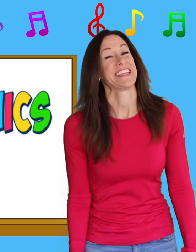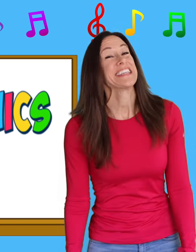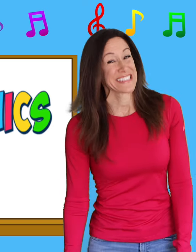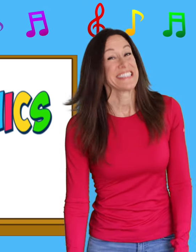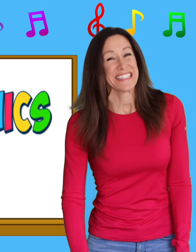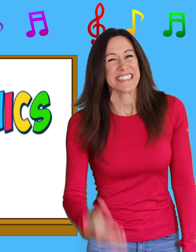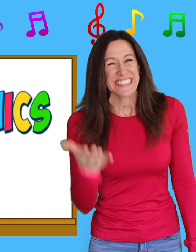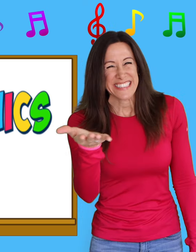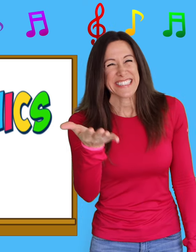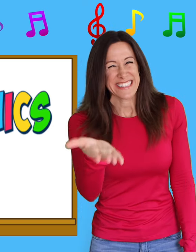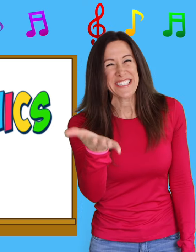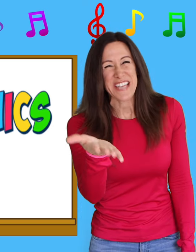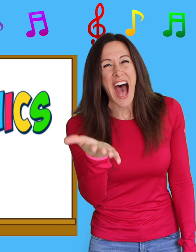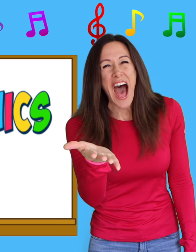Good job!